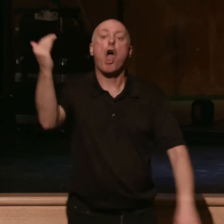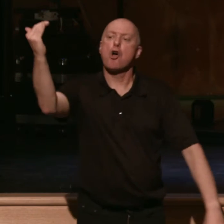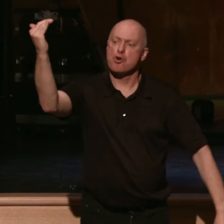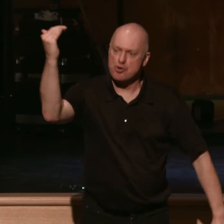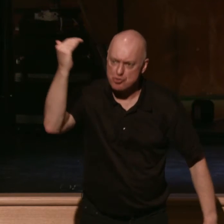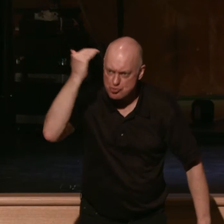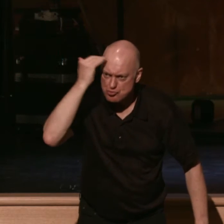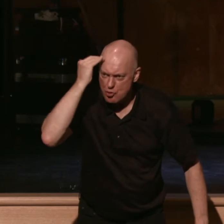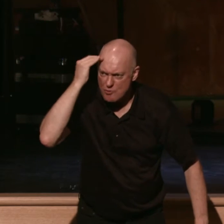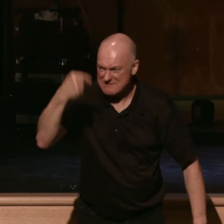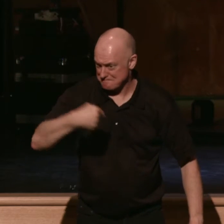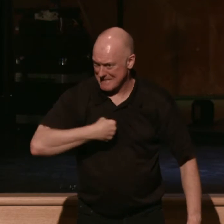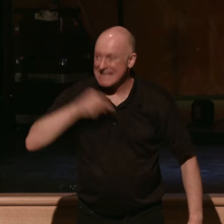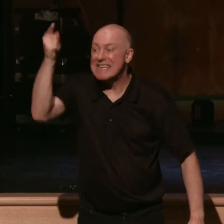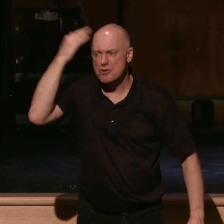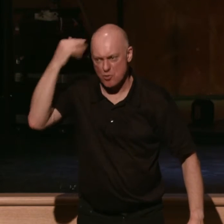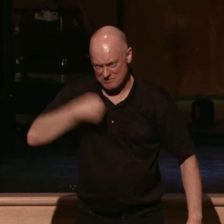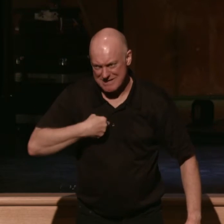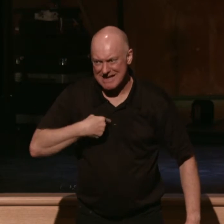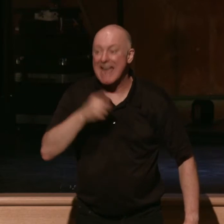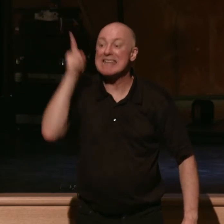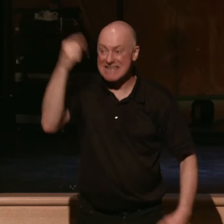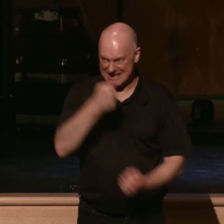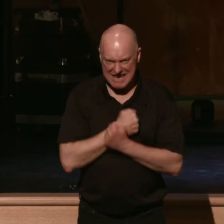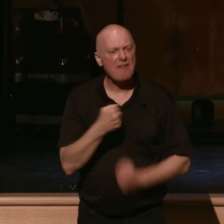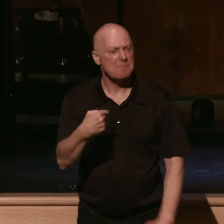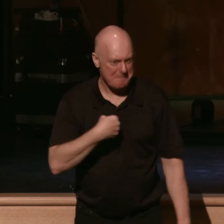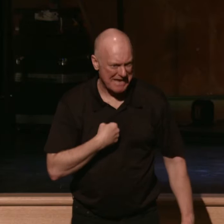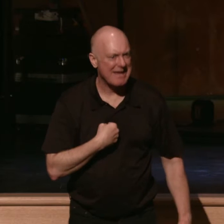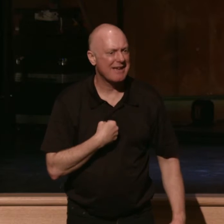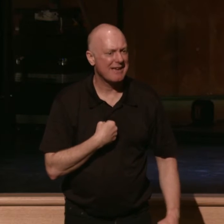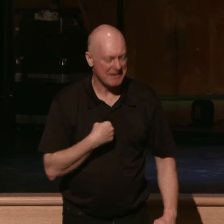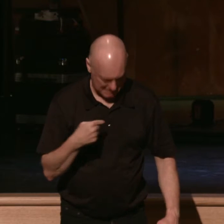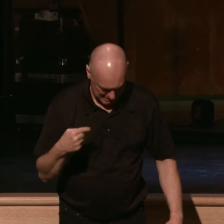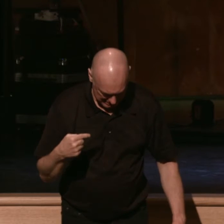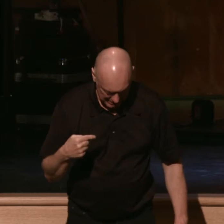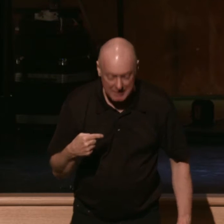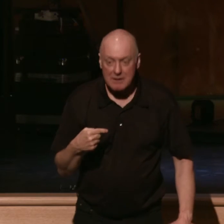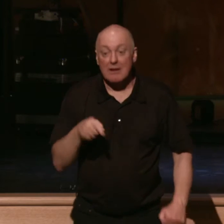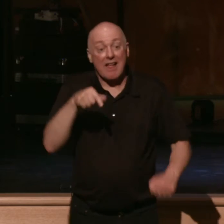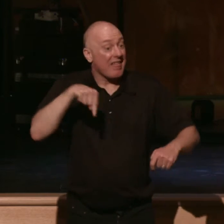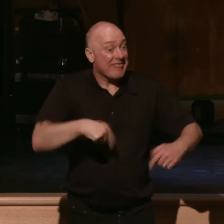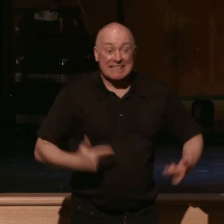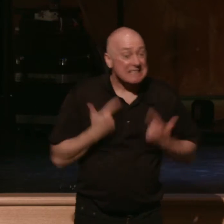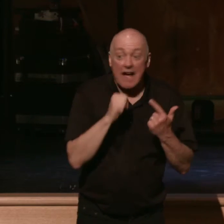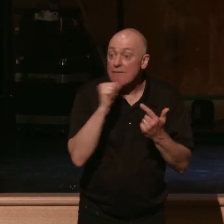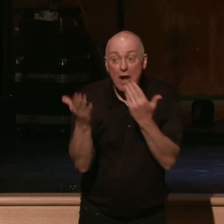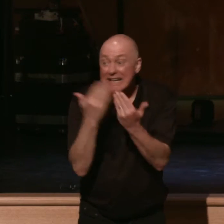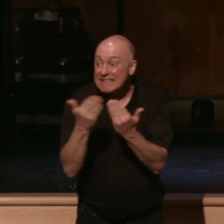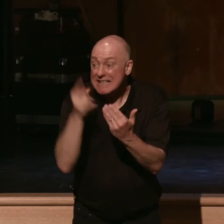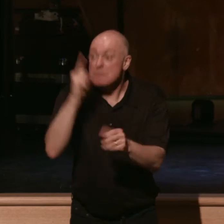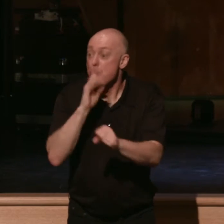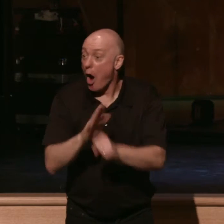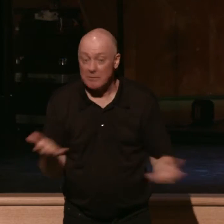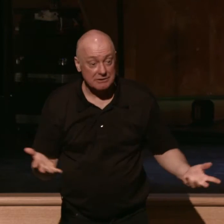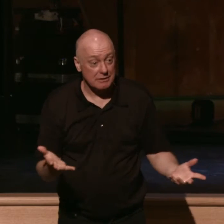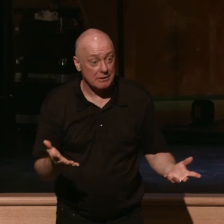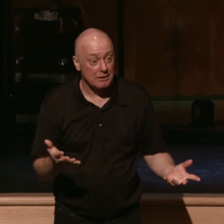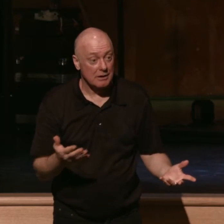knows me and he loves me. Now this life is not going to be easy. He promises me this. I look at the master. I look at Jesus.